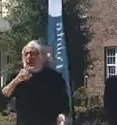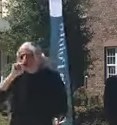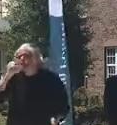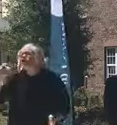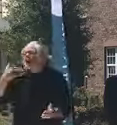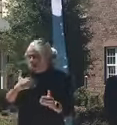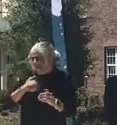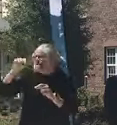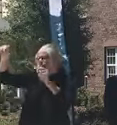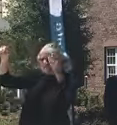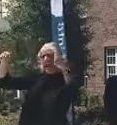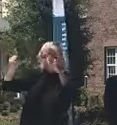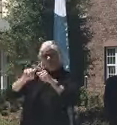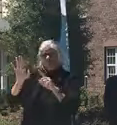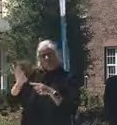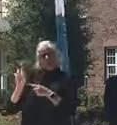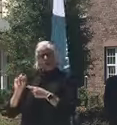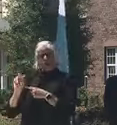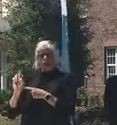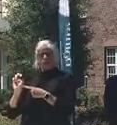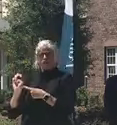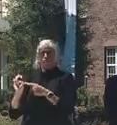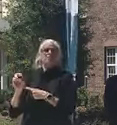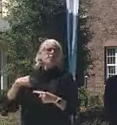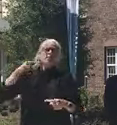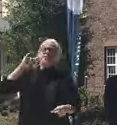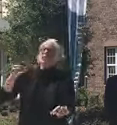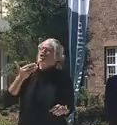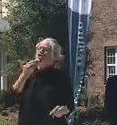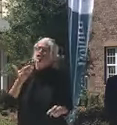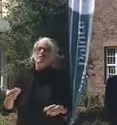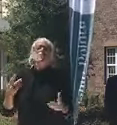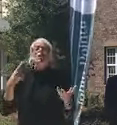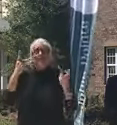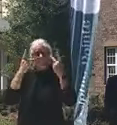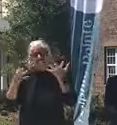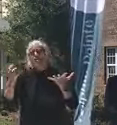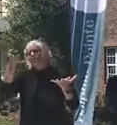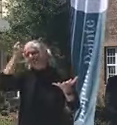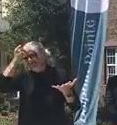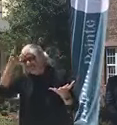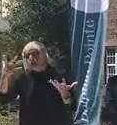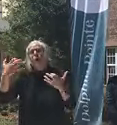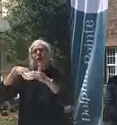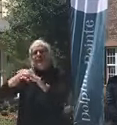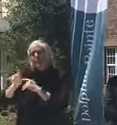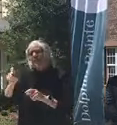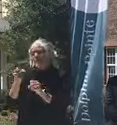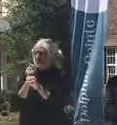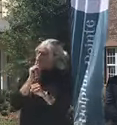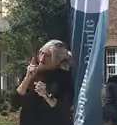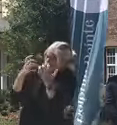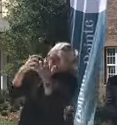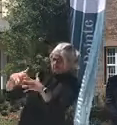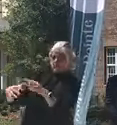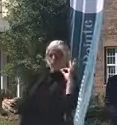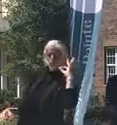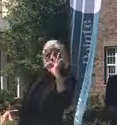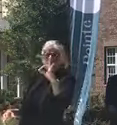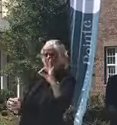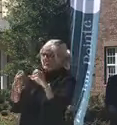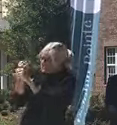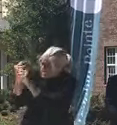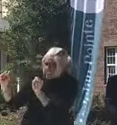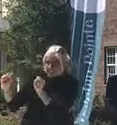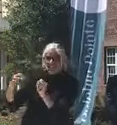rare, and I think that that's a good thing. But, yeah, I think getting the visitation, we've got to do it right. We've got to make sure everything is done safely. And I don't